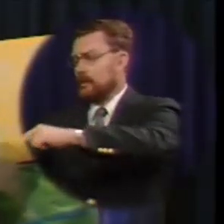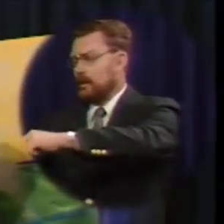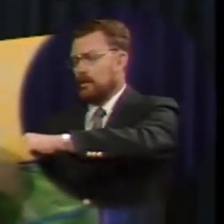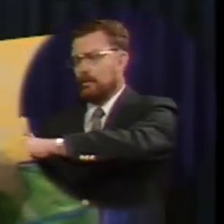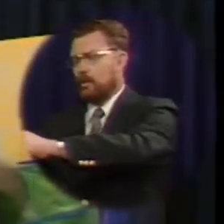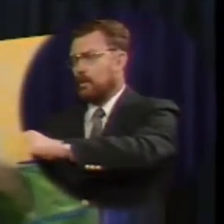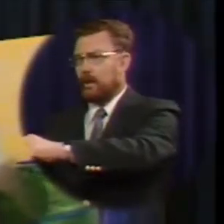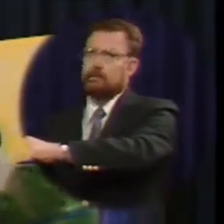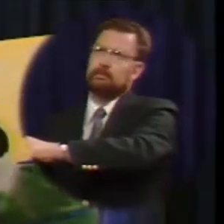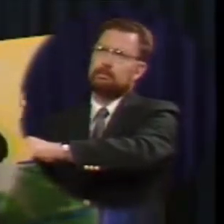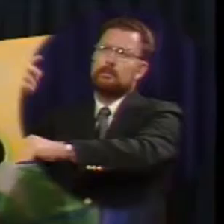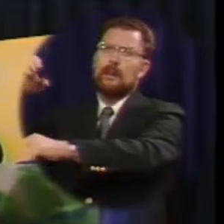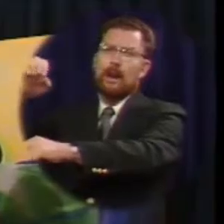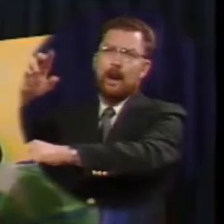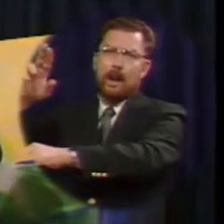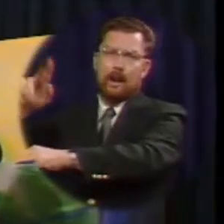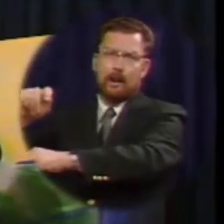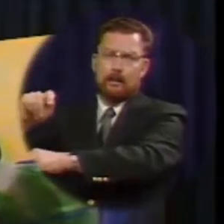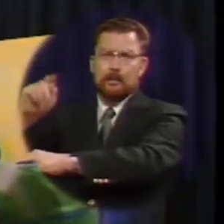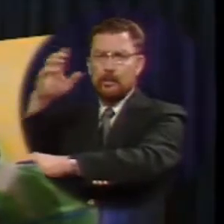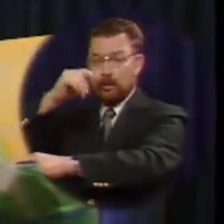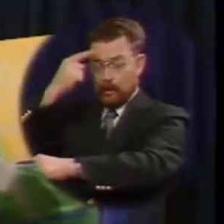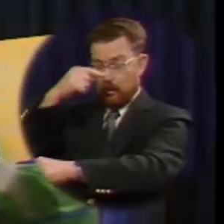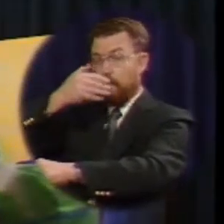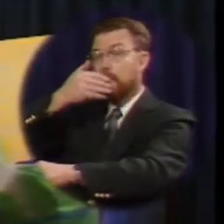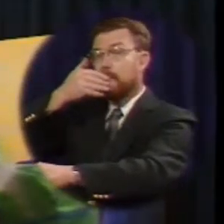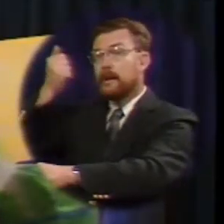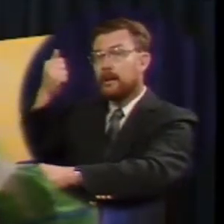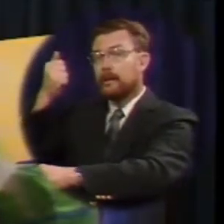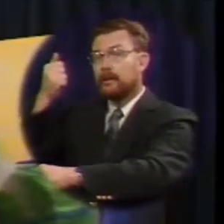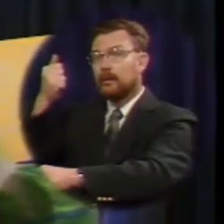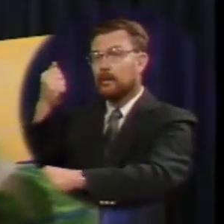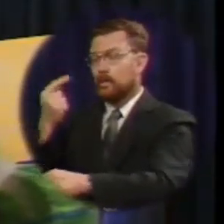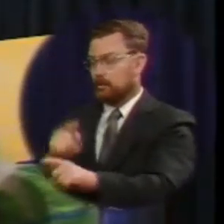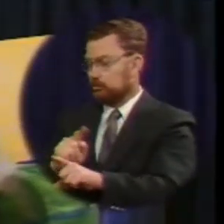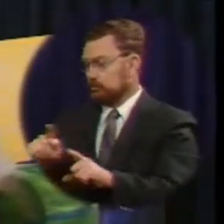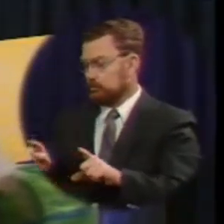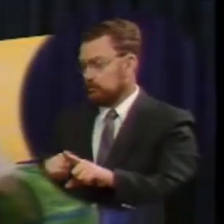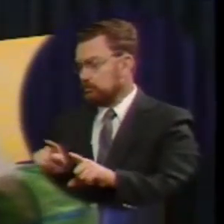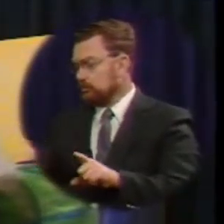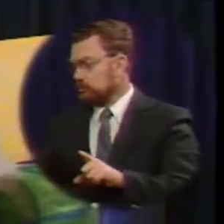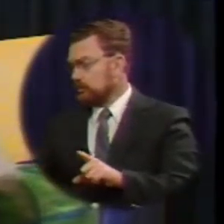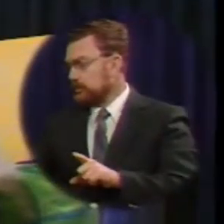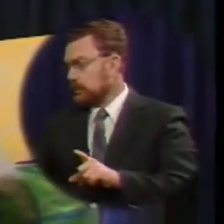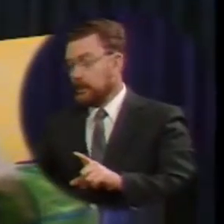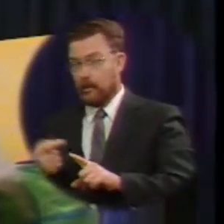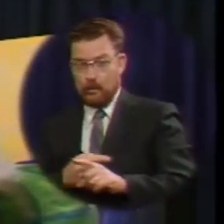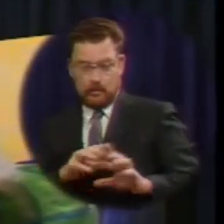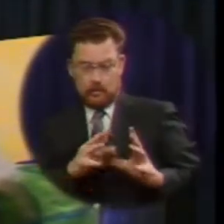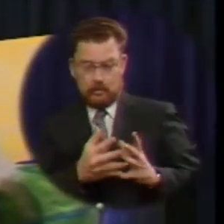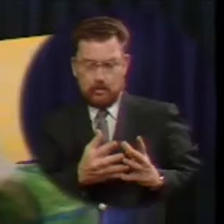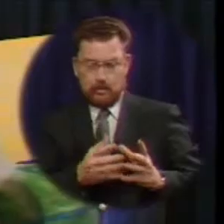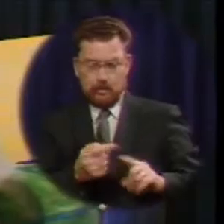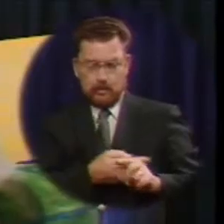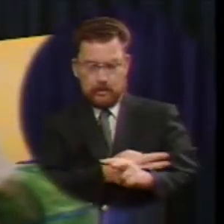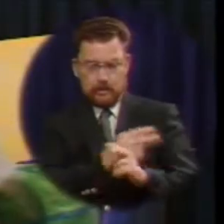seeking greener pasture one strays from the shepherd in the flock into the wilderness of despair